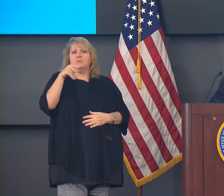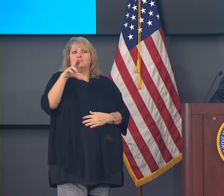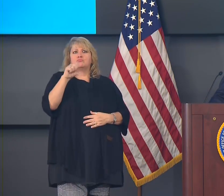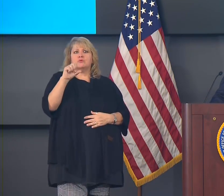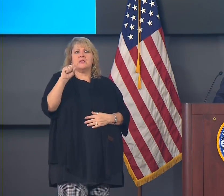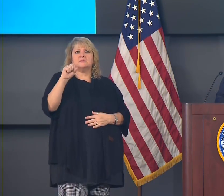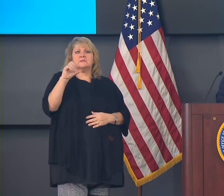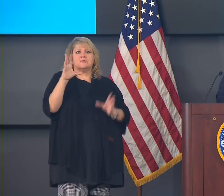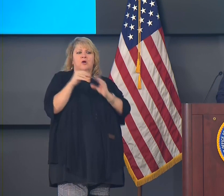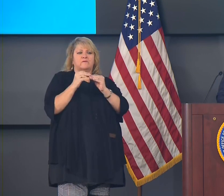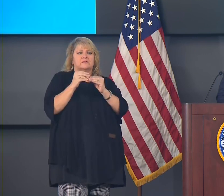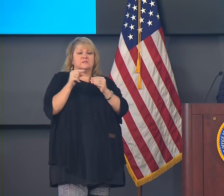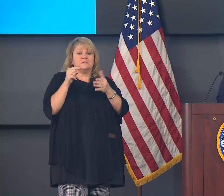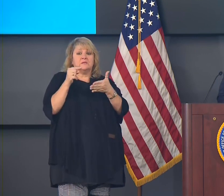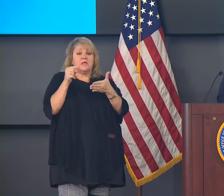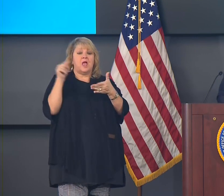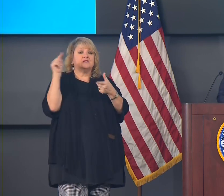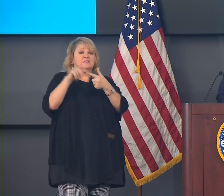next week.